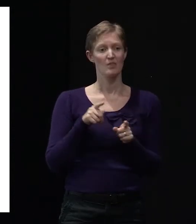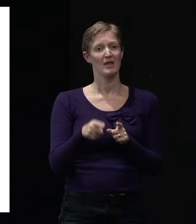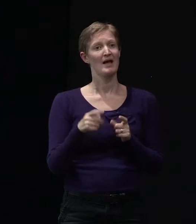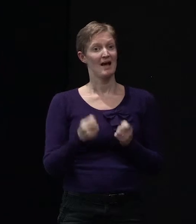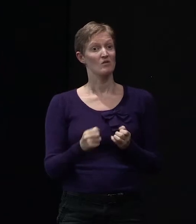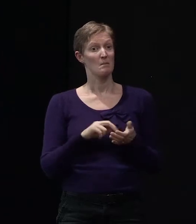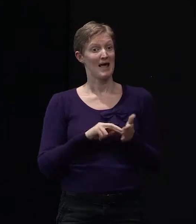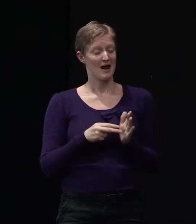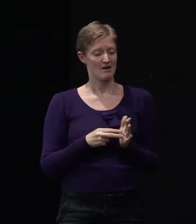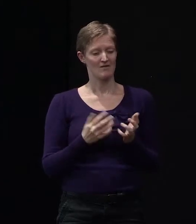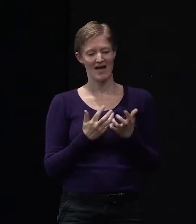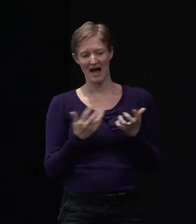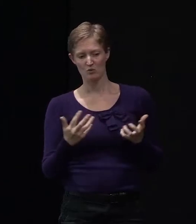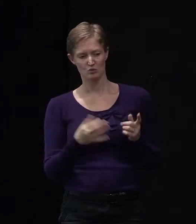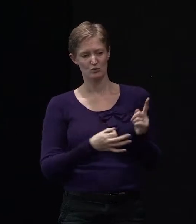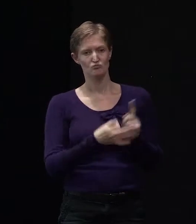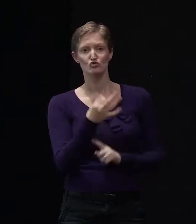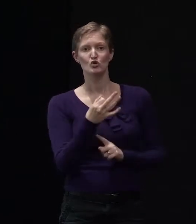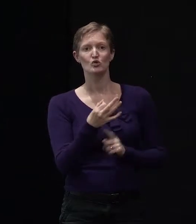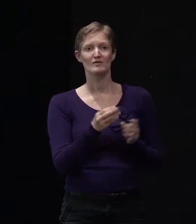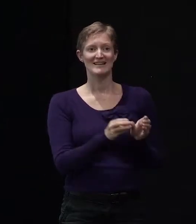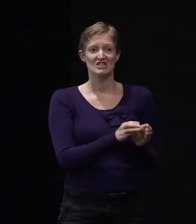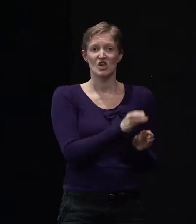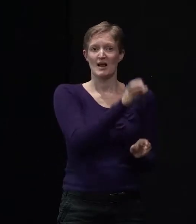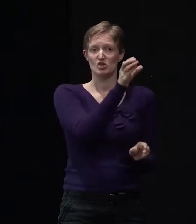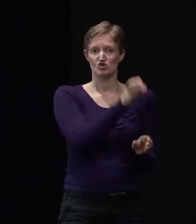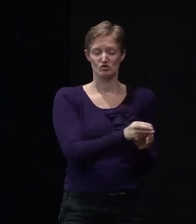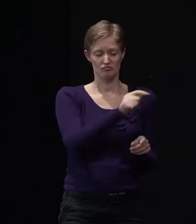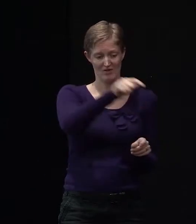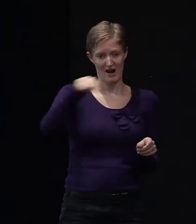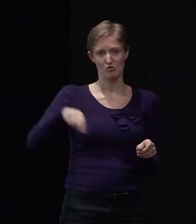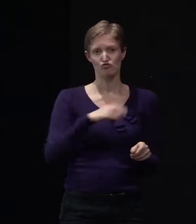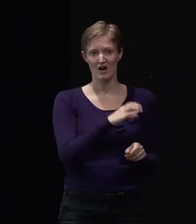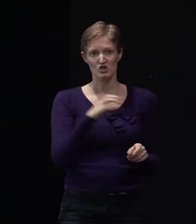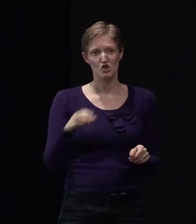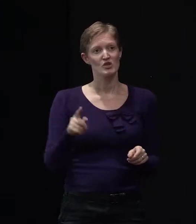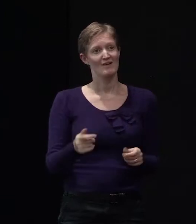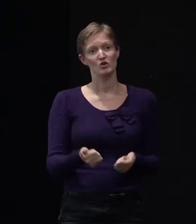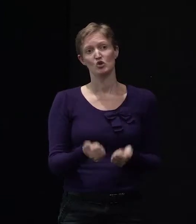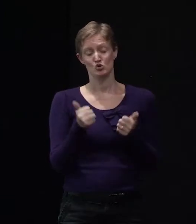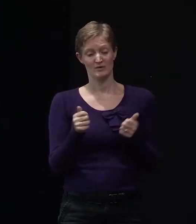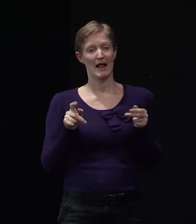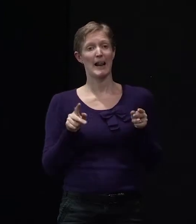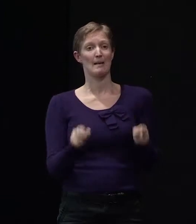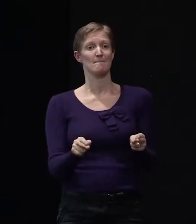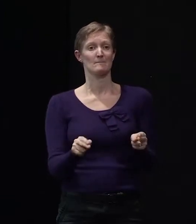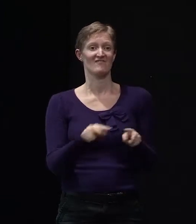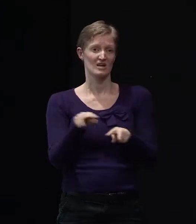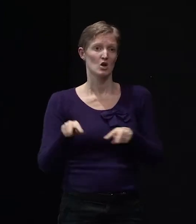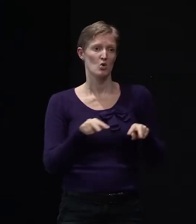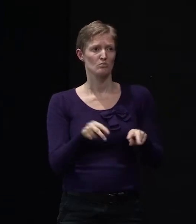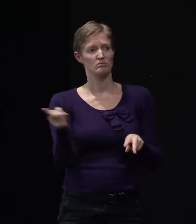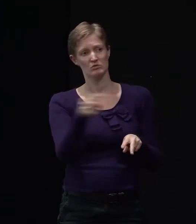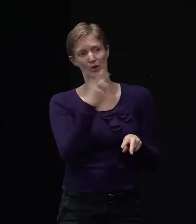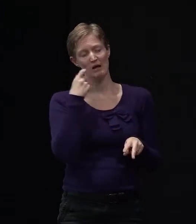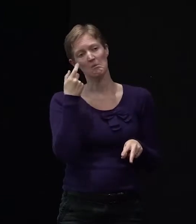damaged houses throughout Christchurch. And the Huntsbury project has got a nice little clip on YouTube, which you can go to and have a look. Just